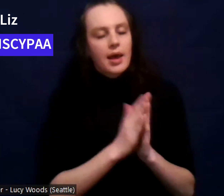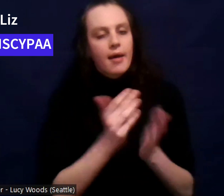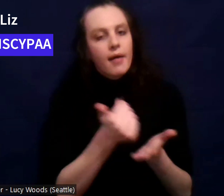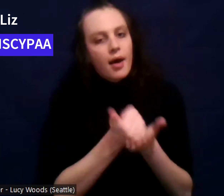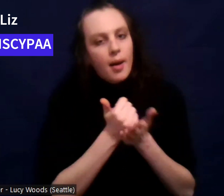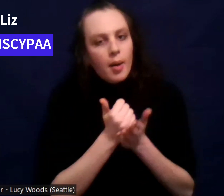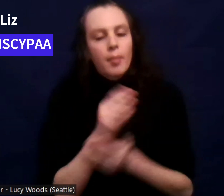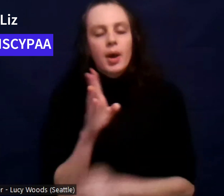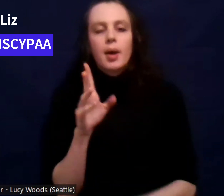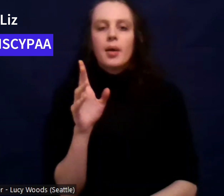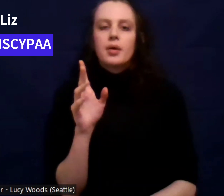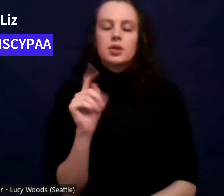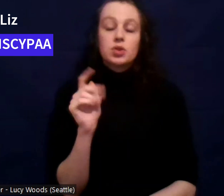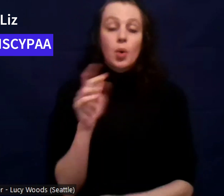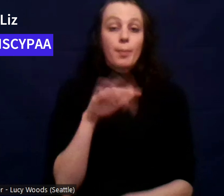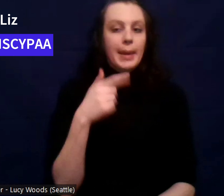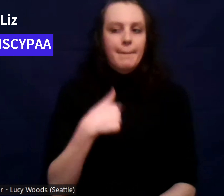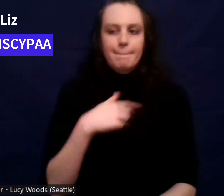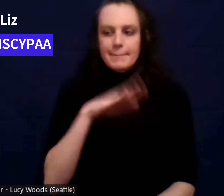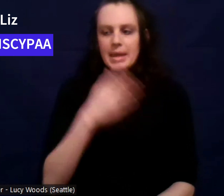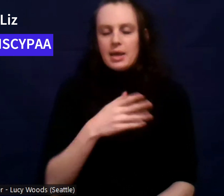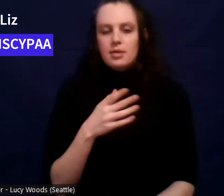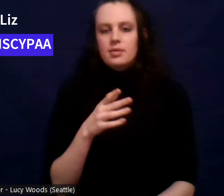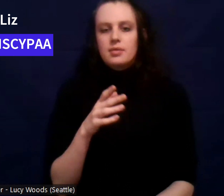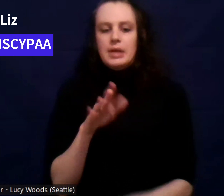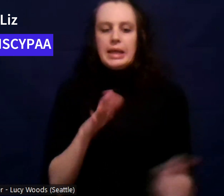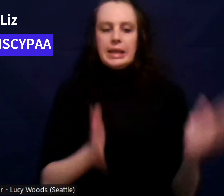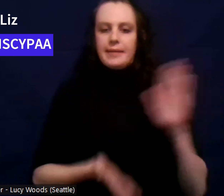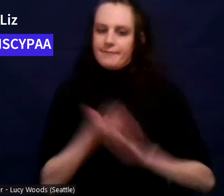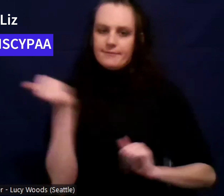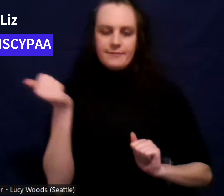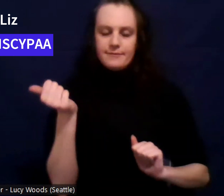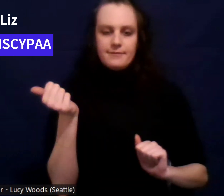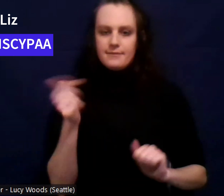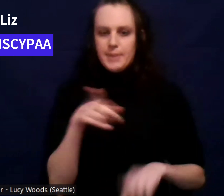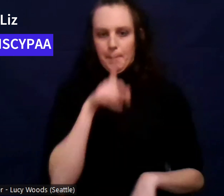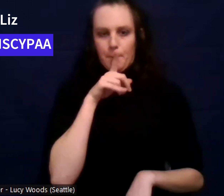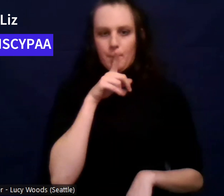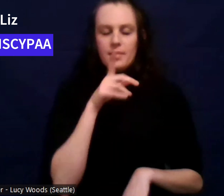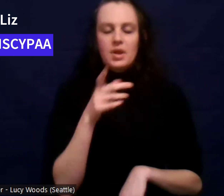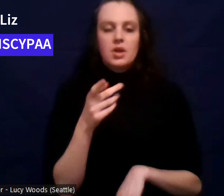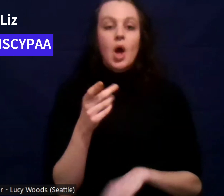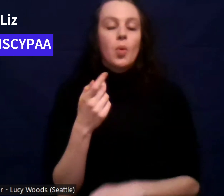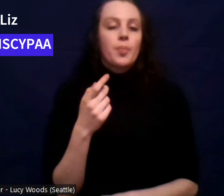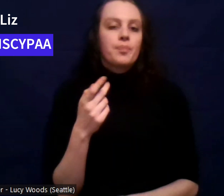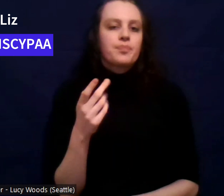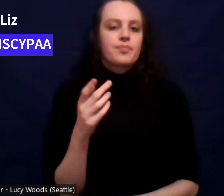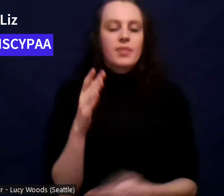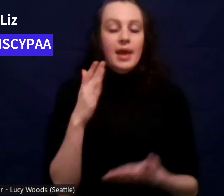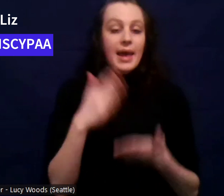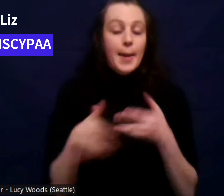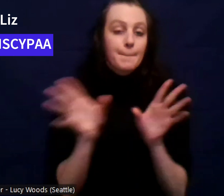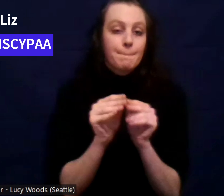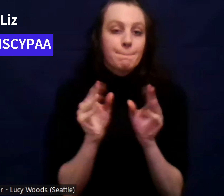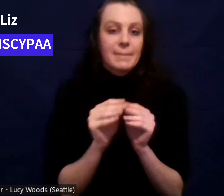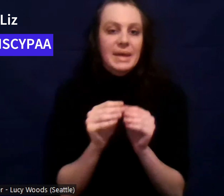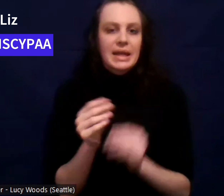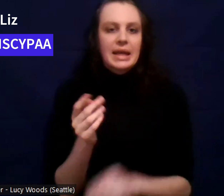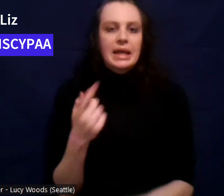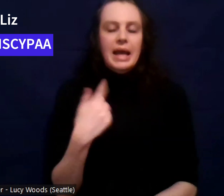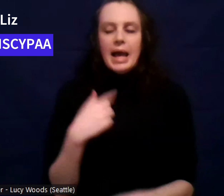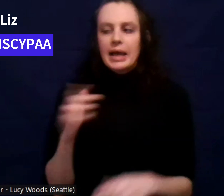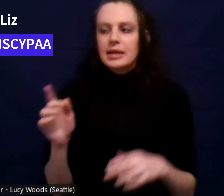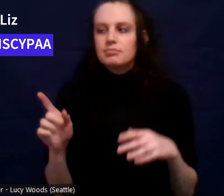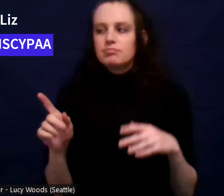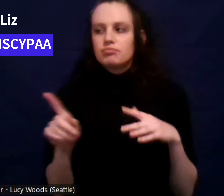on my way out and these three girls came. Cause at the beginning of the meeting, they were like, is this anyone's first AA meeting? And I raised my hand. I was like, I'm Liz. I don't know if I'm an